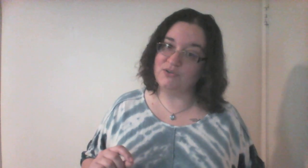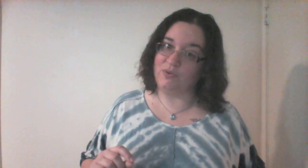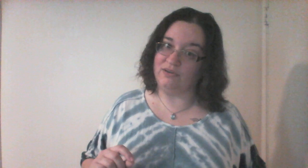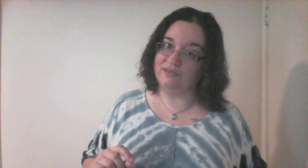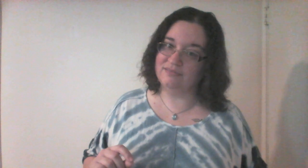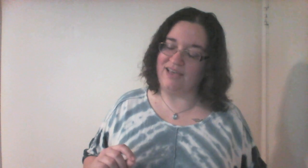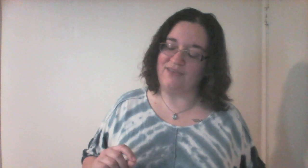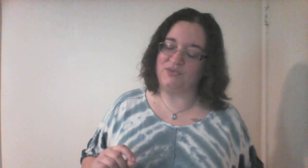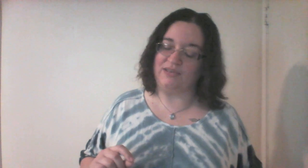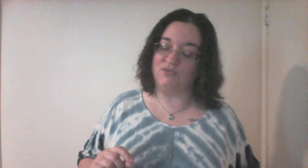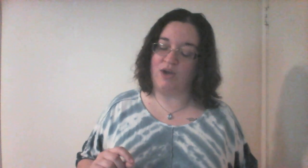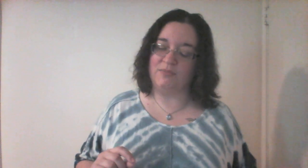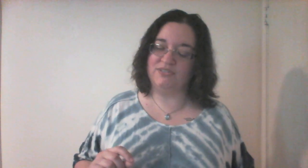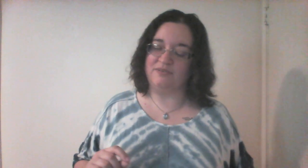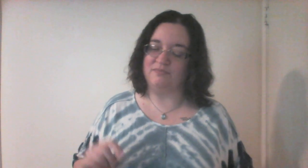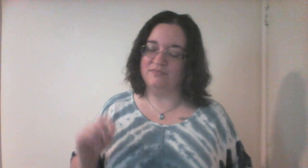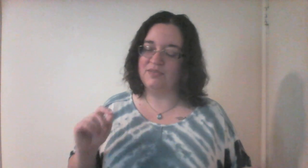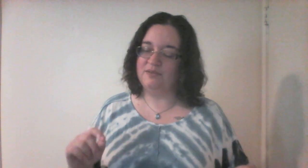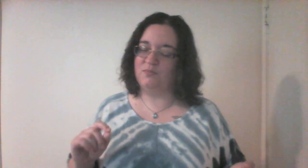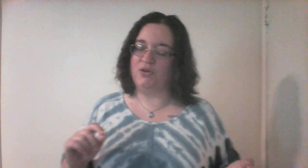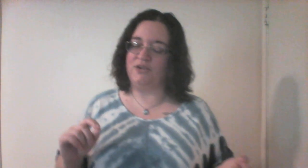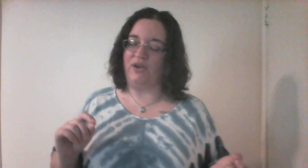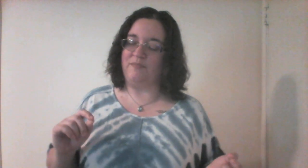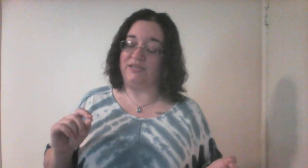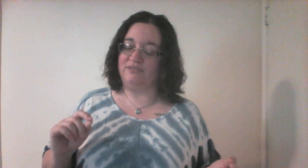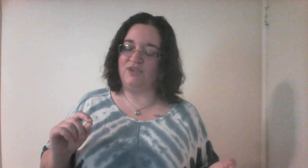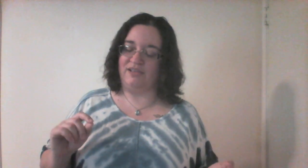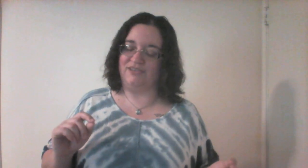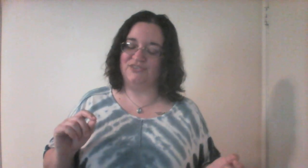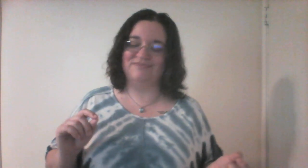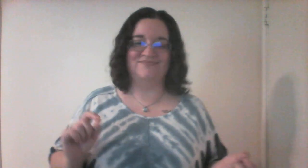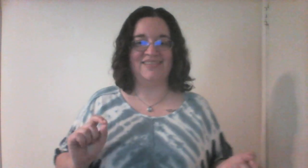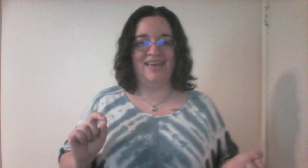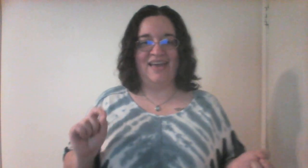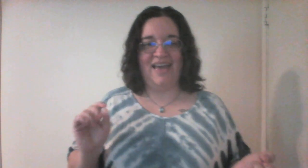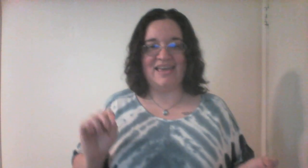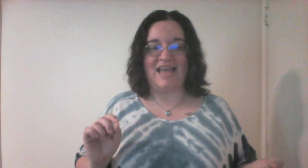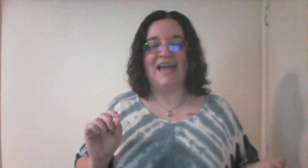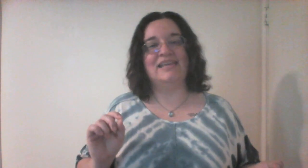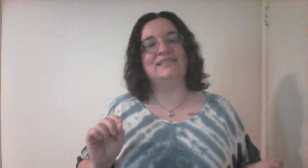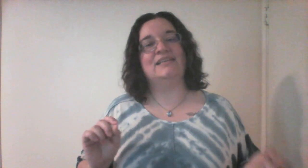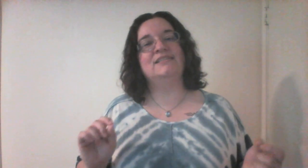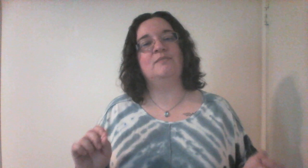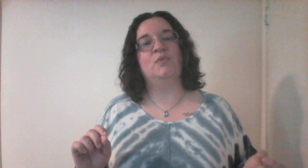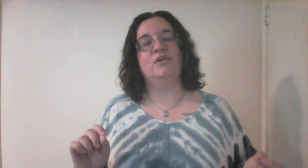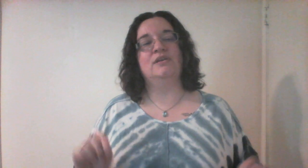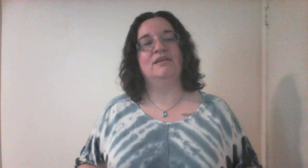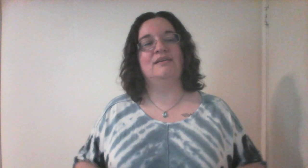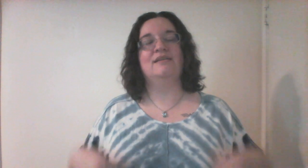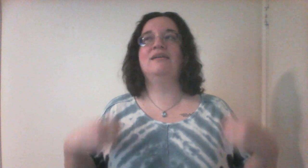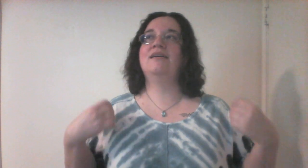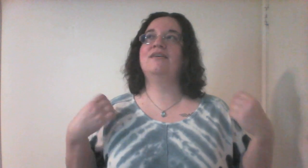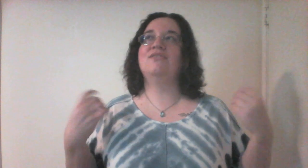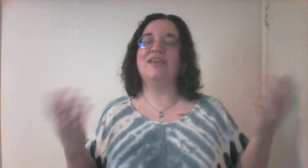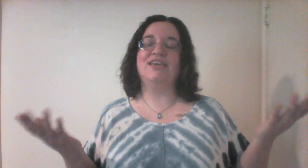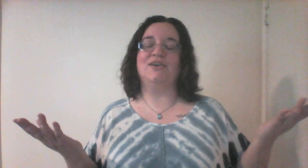Twitter after they've dropped some pretty great bits of knowledge. And that is a simple thank you